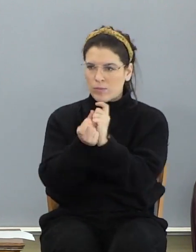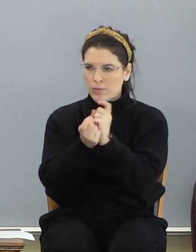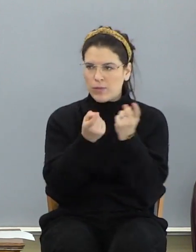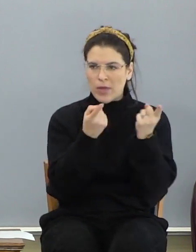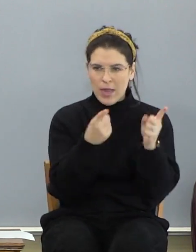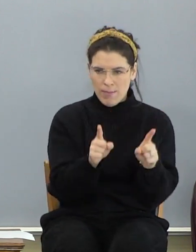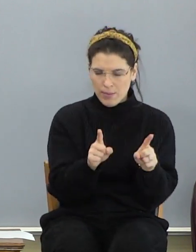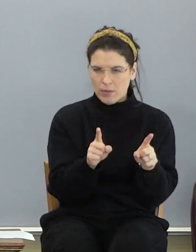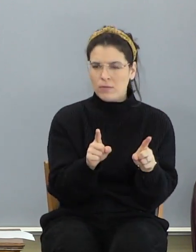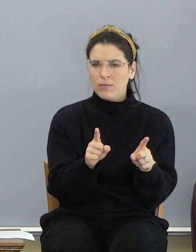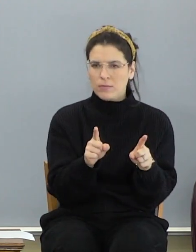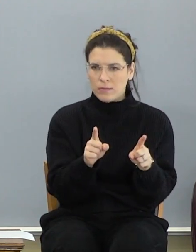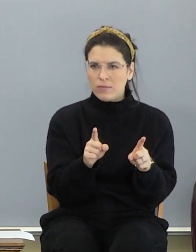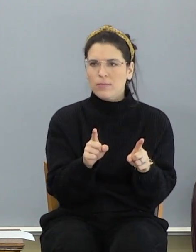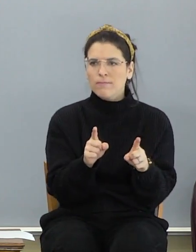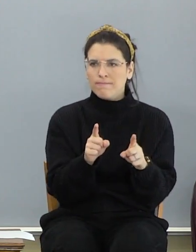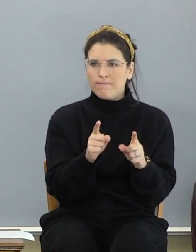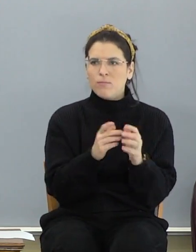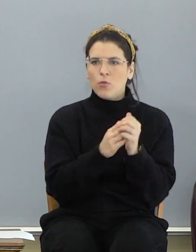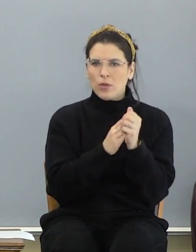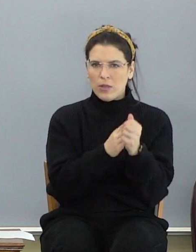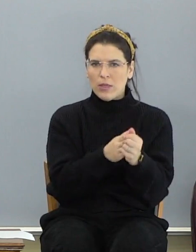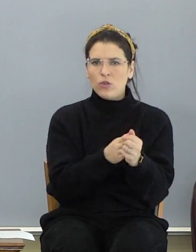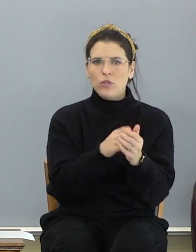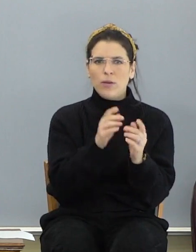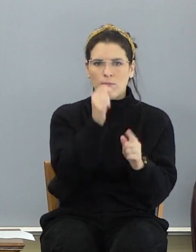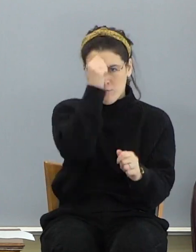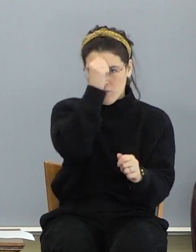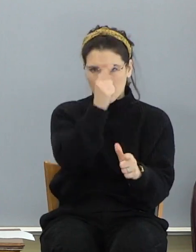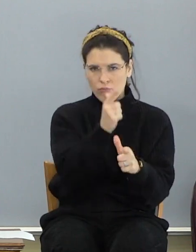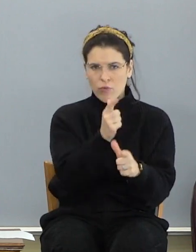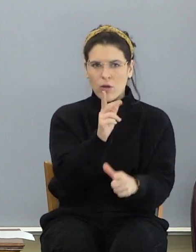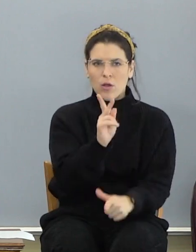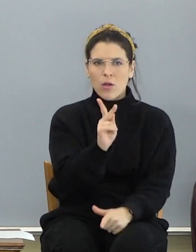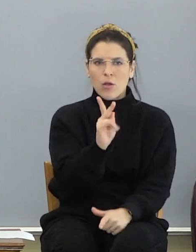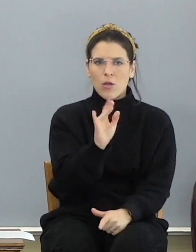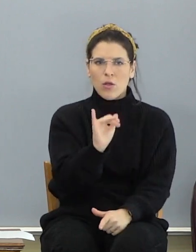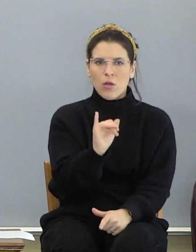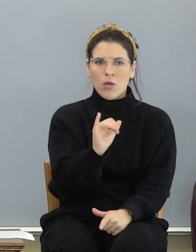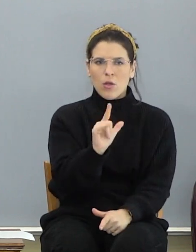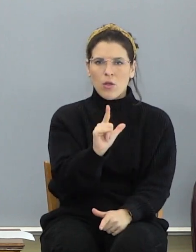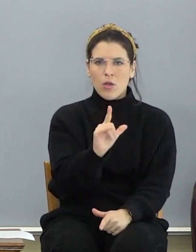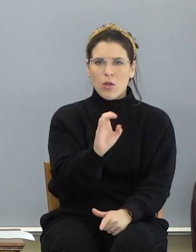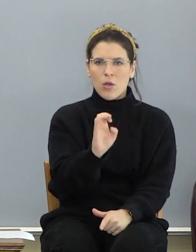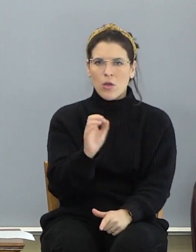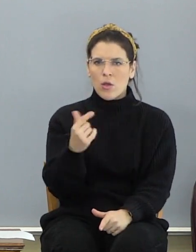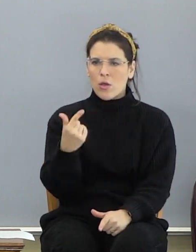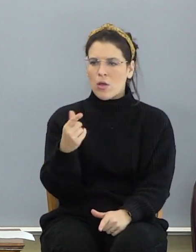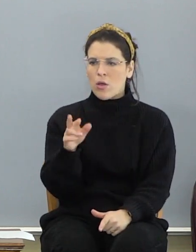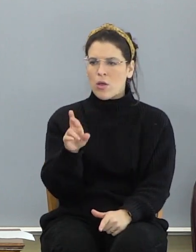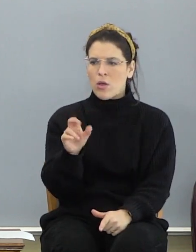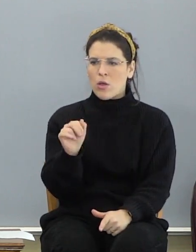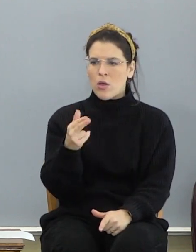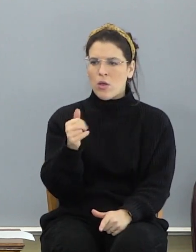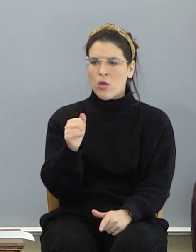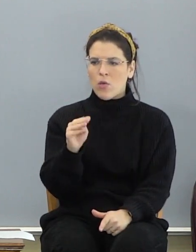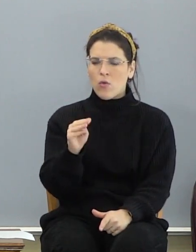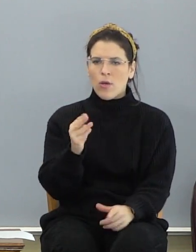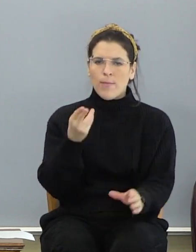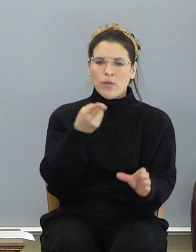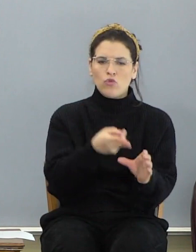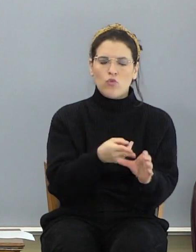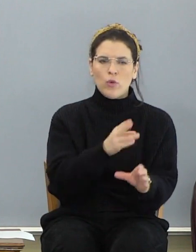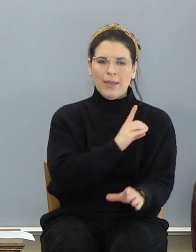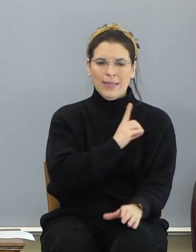place in the leadership. Brother Kyle Graham joined our deacon board,